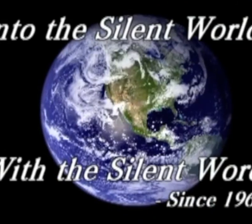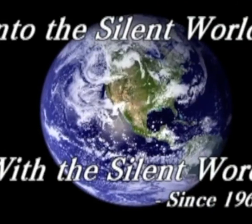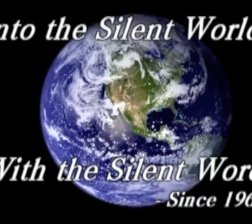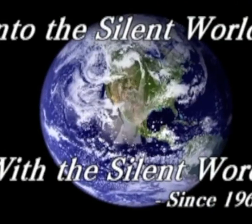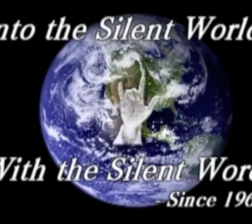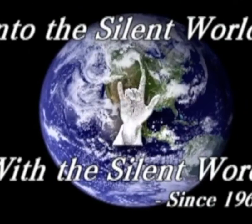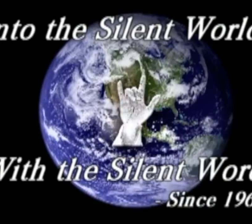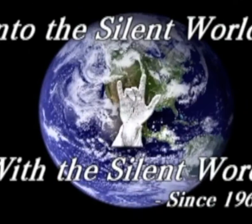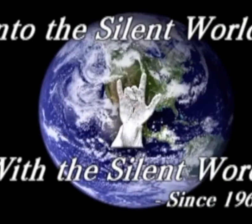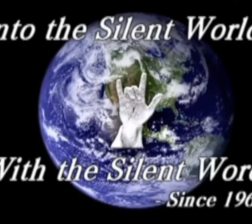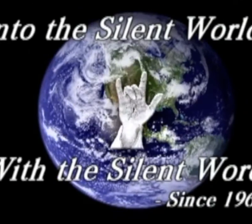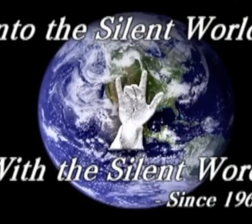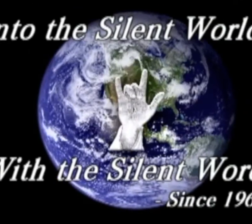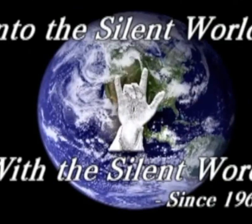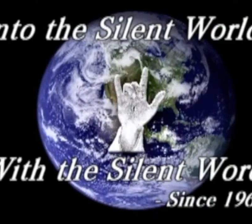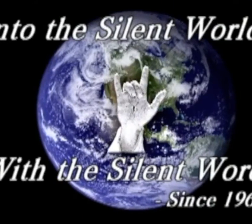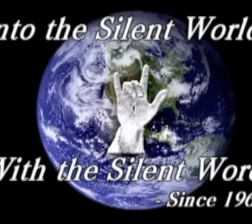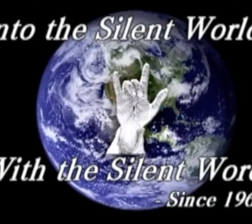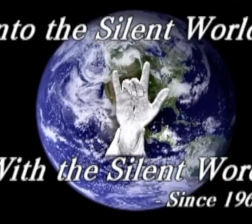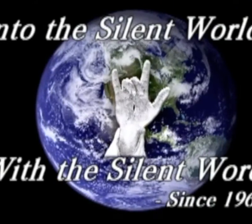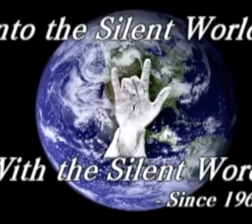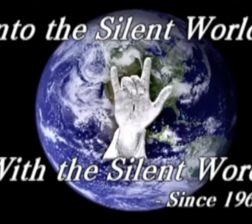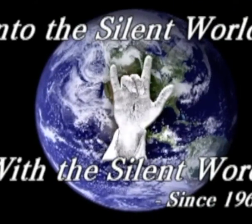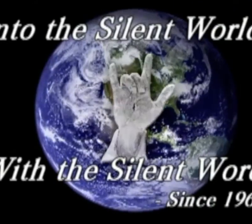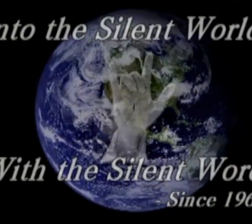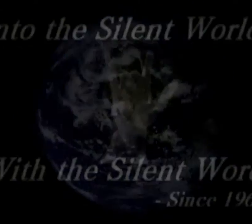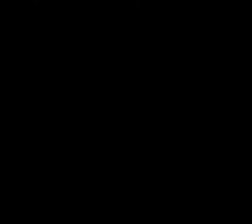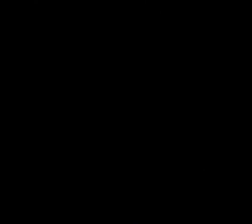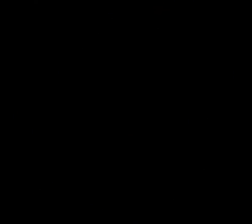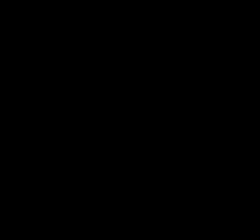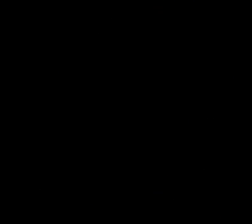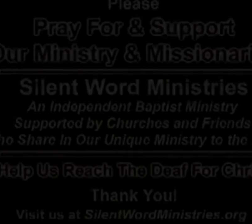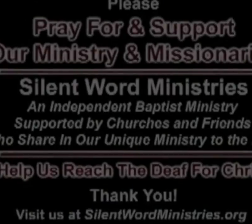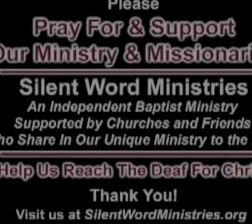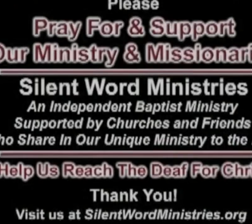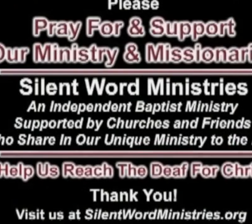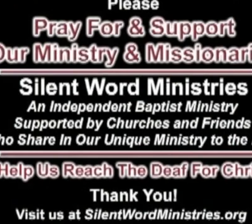people